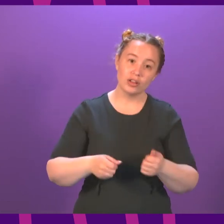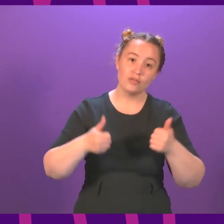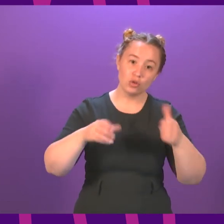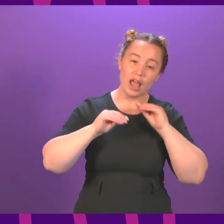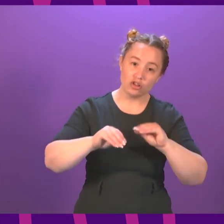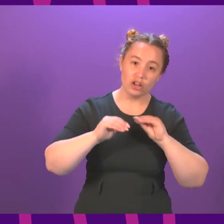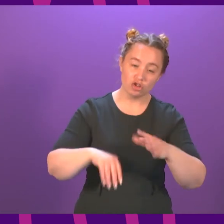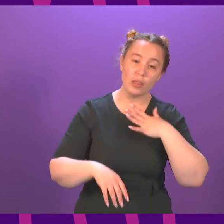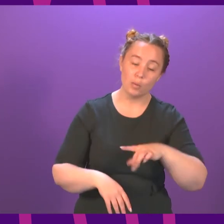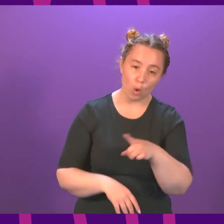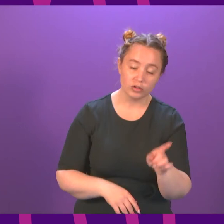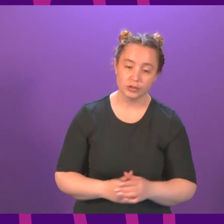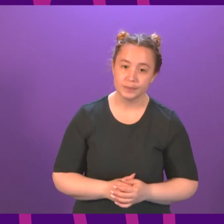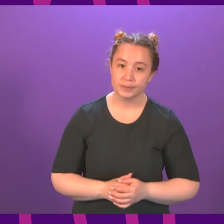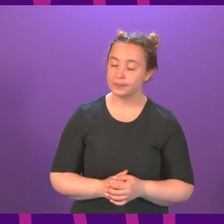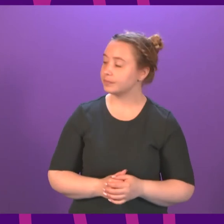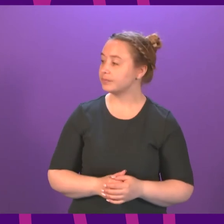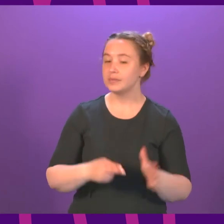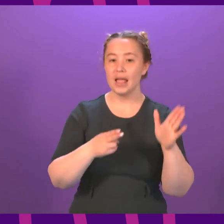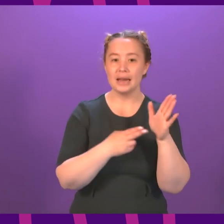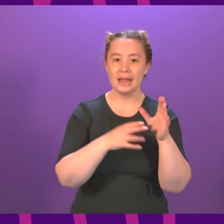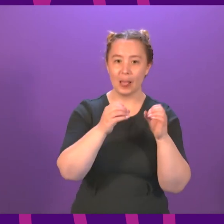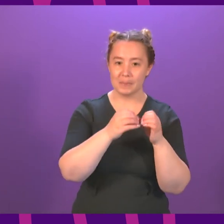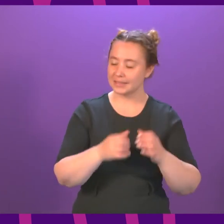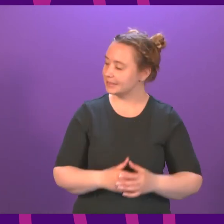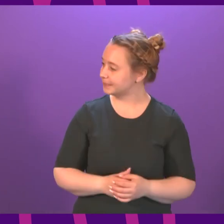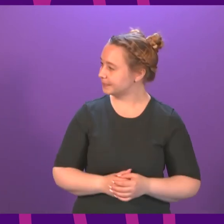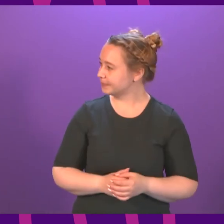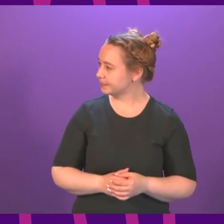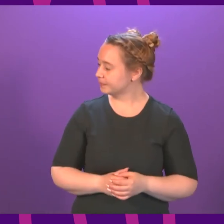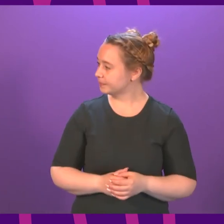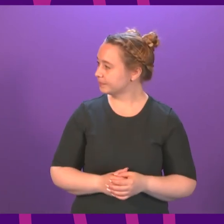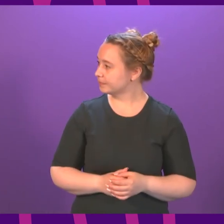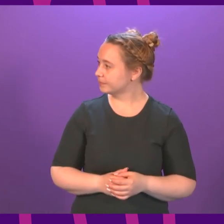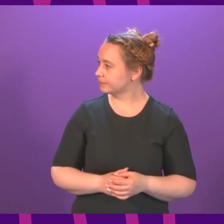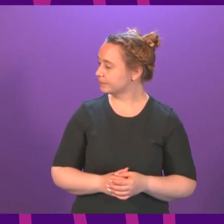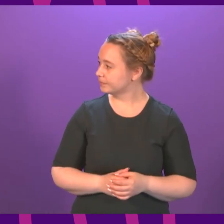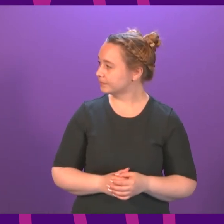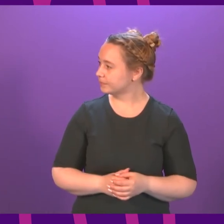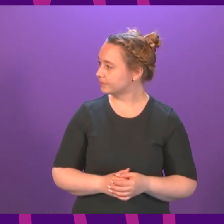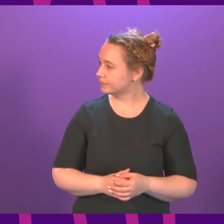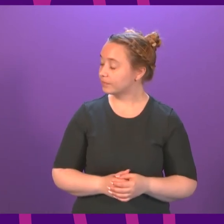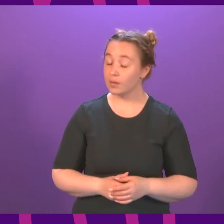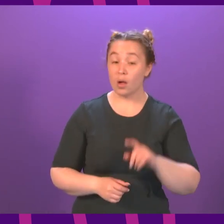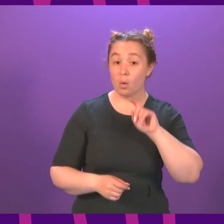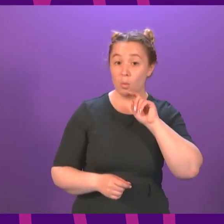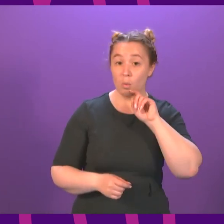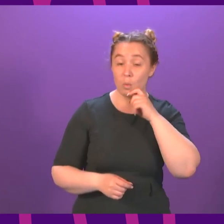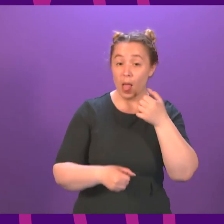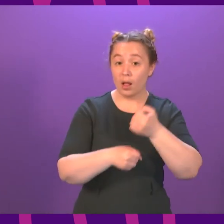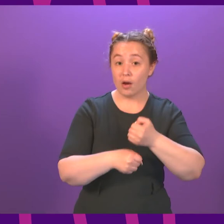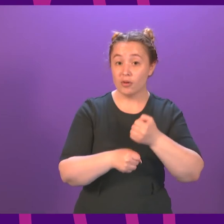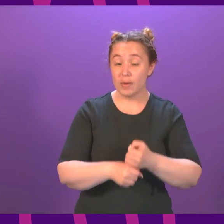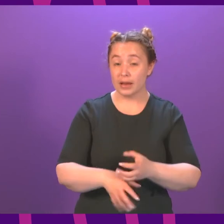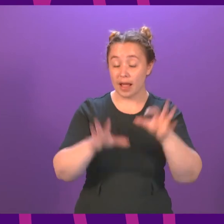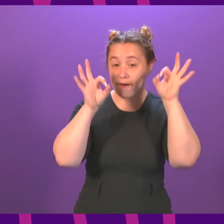number six, Neil Booby. Thank you, President and Officer. To ask the First Minister whether the Scottish Government will consider issuing a formal apology to the historic